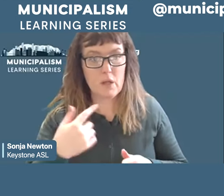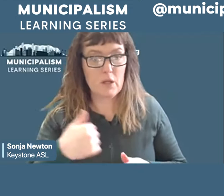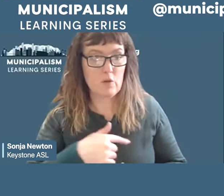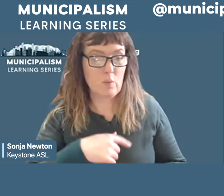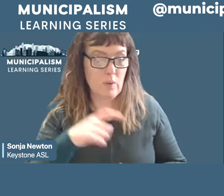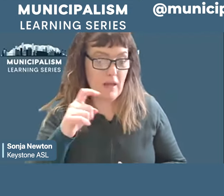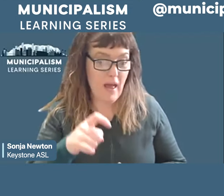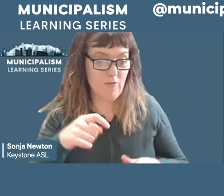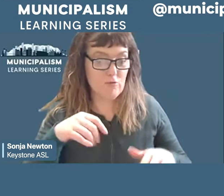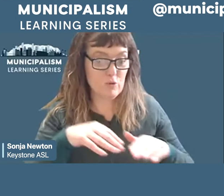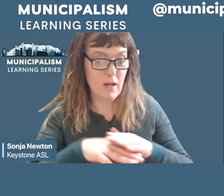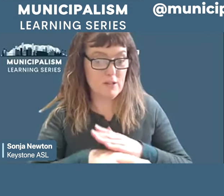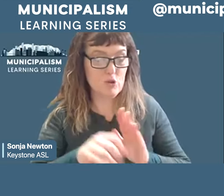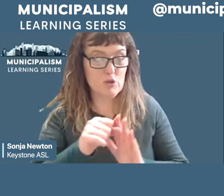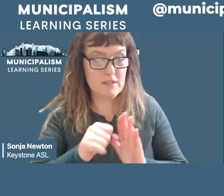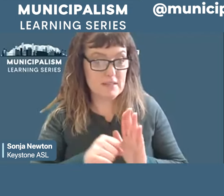campaigns